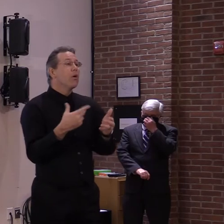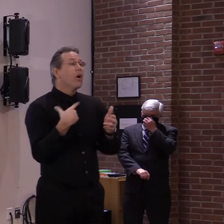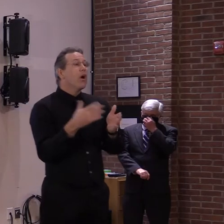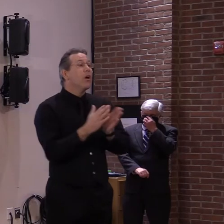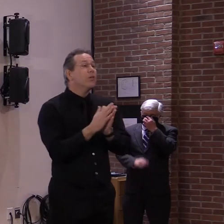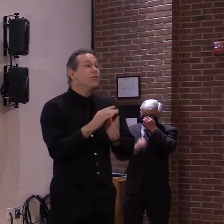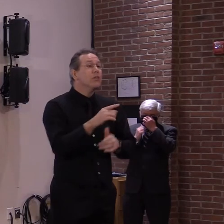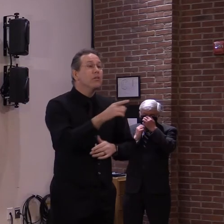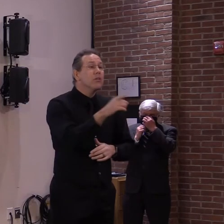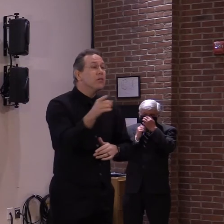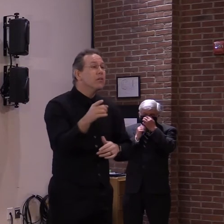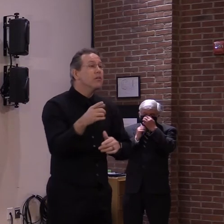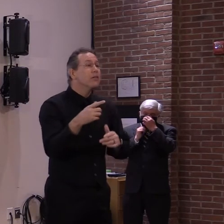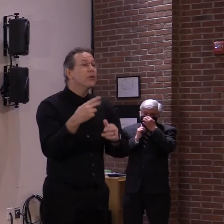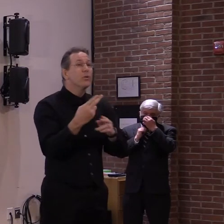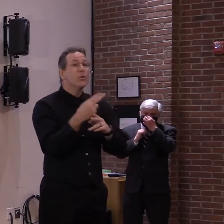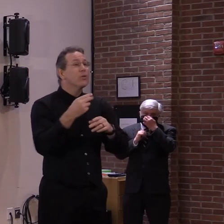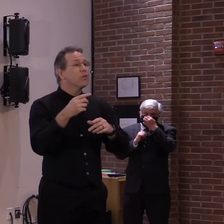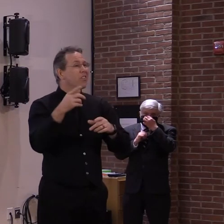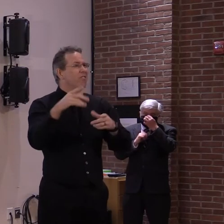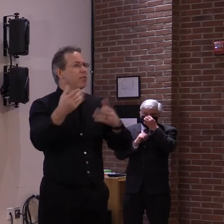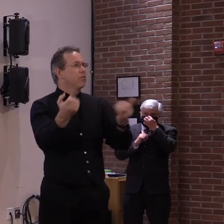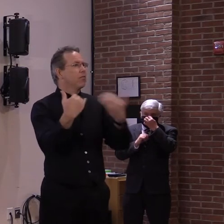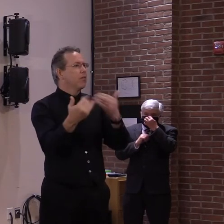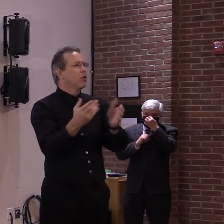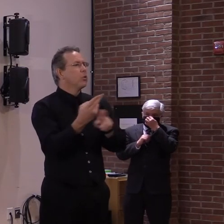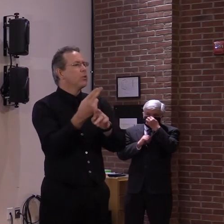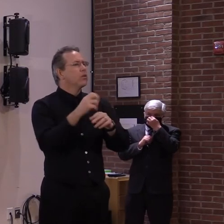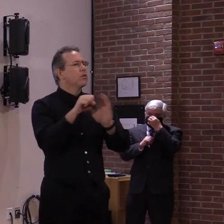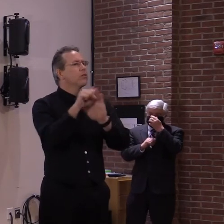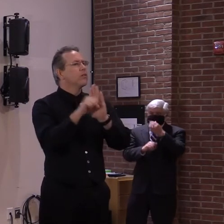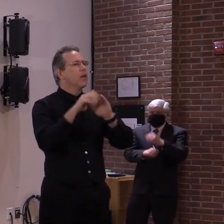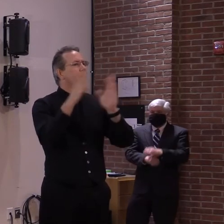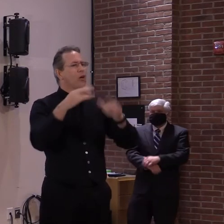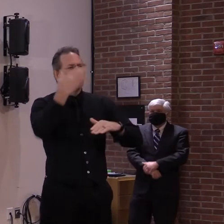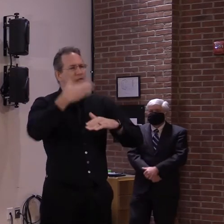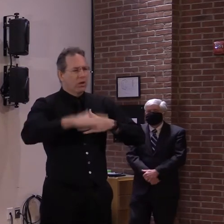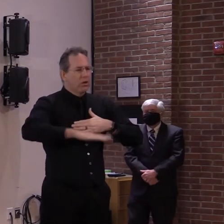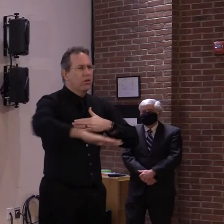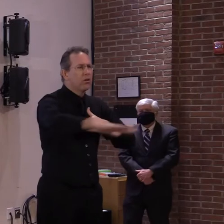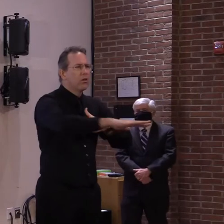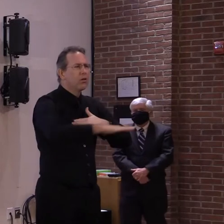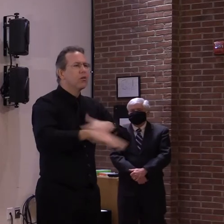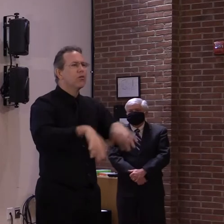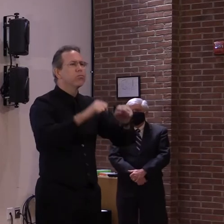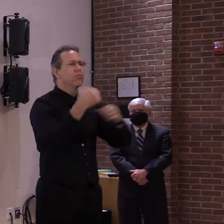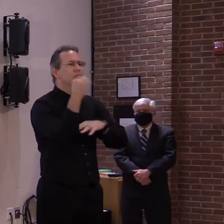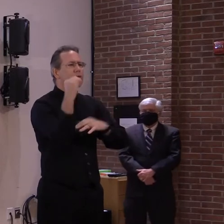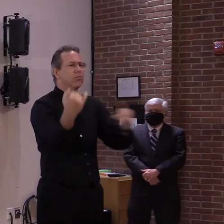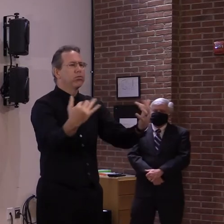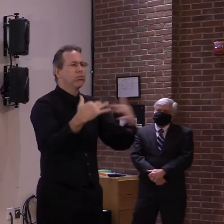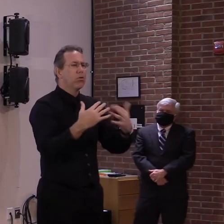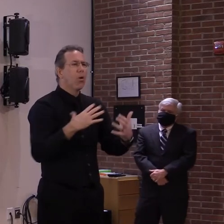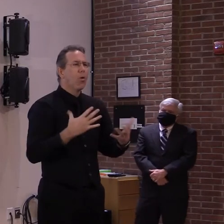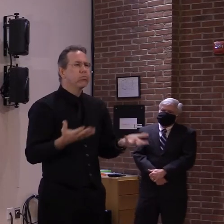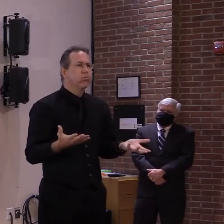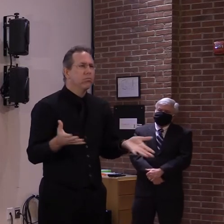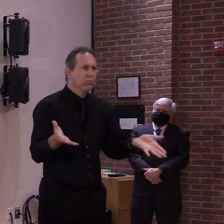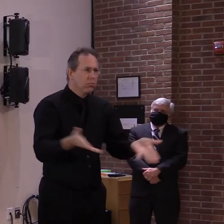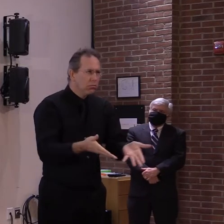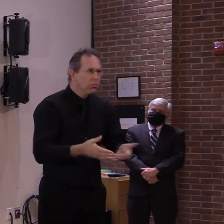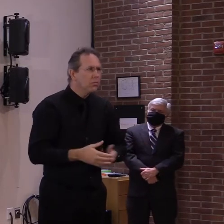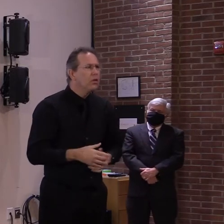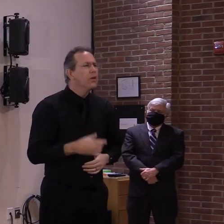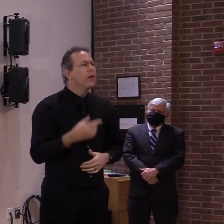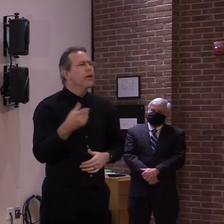a group, uh, this Sunday and, um, more of a family atmosphere and, and, uh, having food and